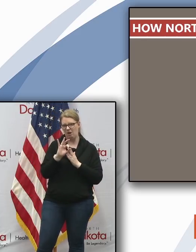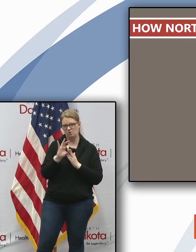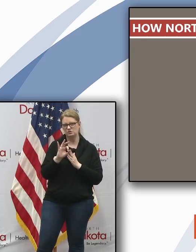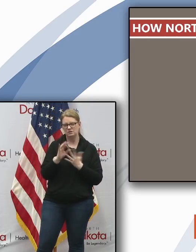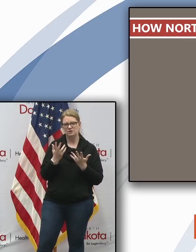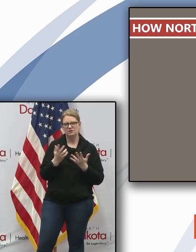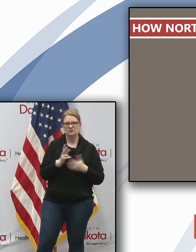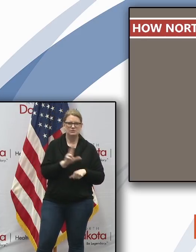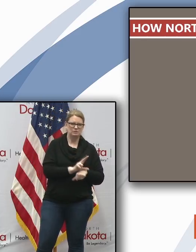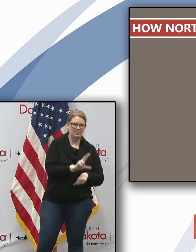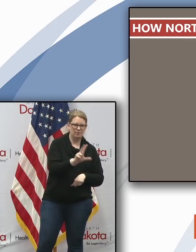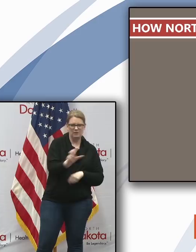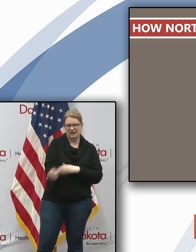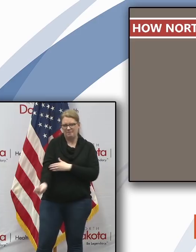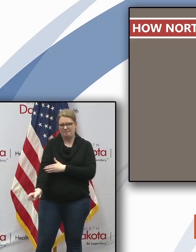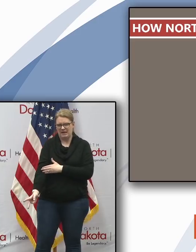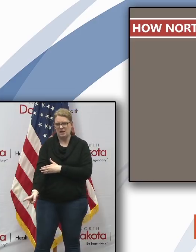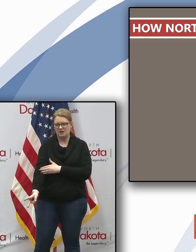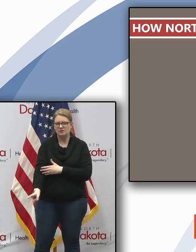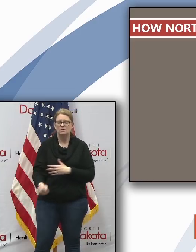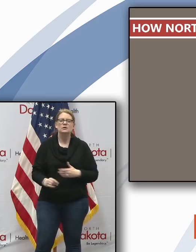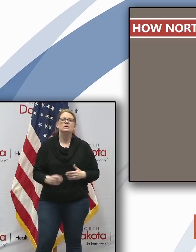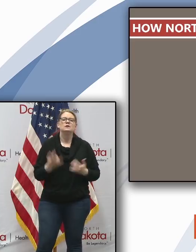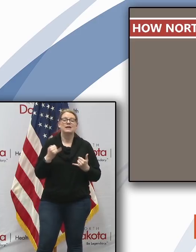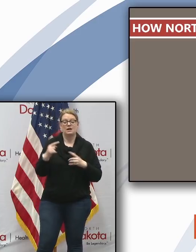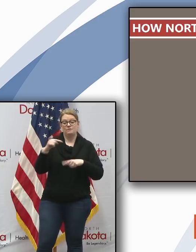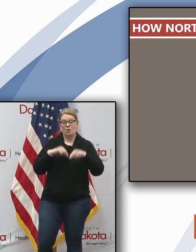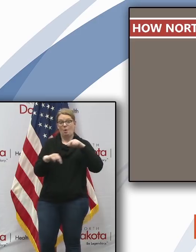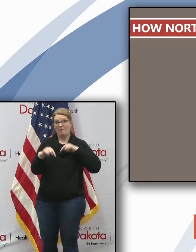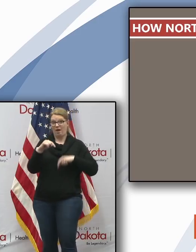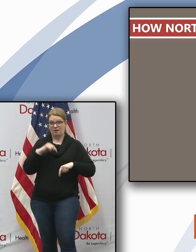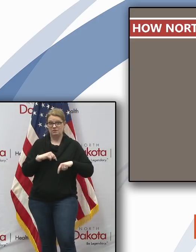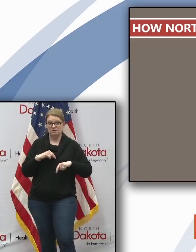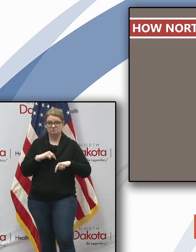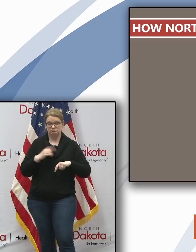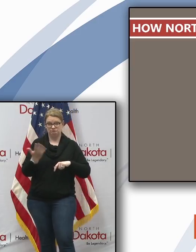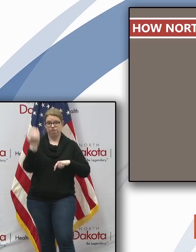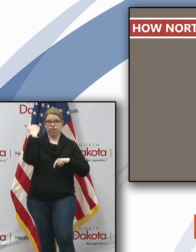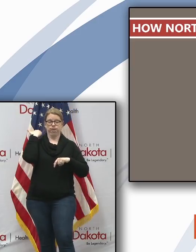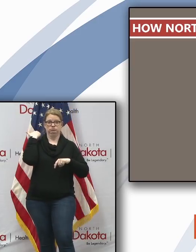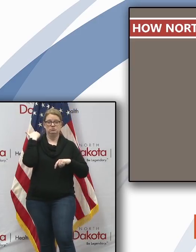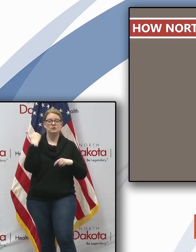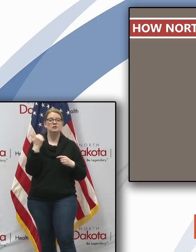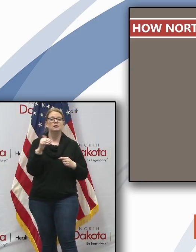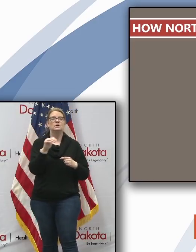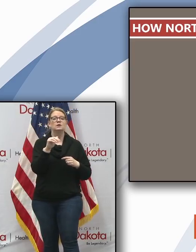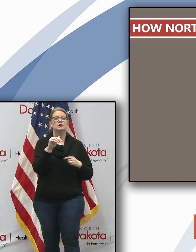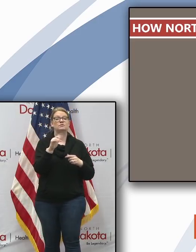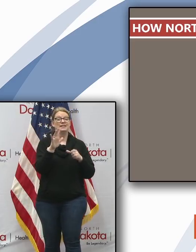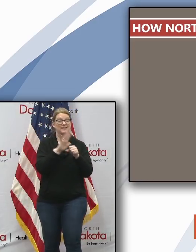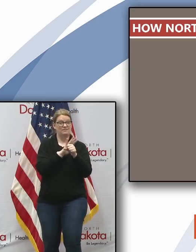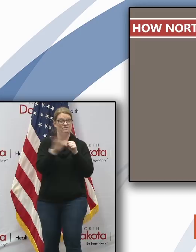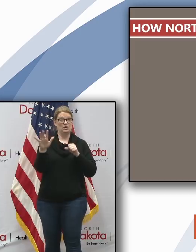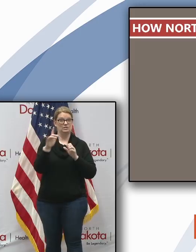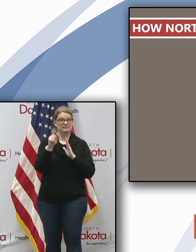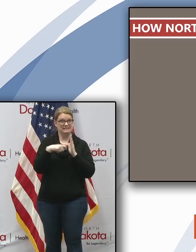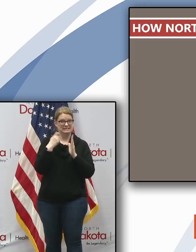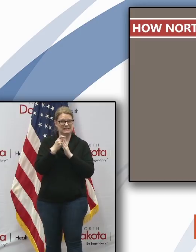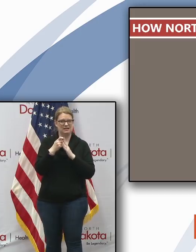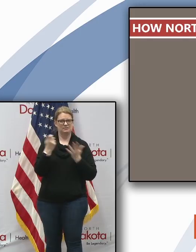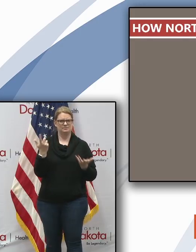between 3 p.m and midnight that if we go back and we take a look at our our rate for the uh entire time the